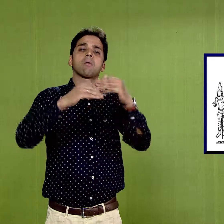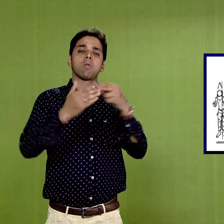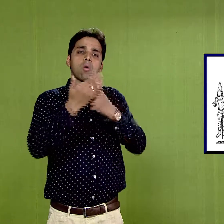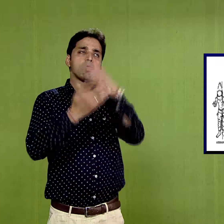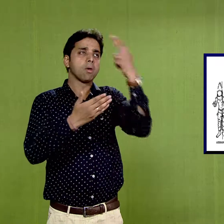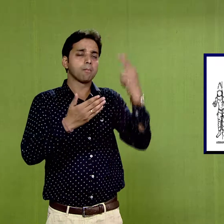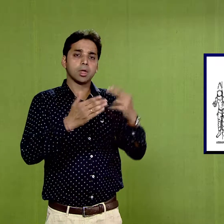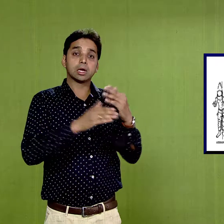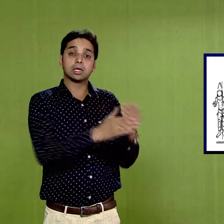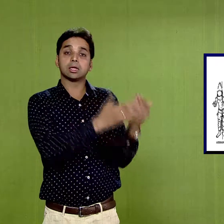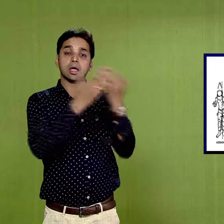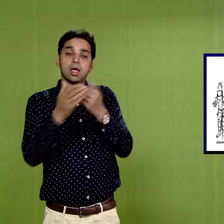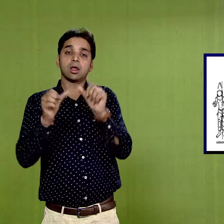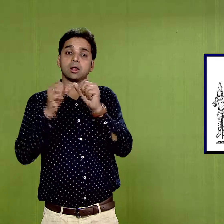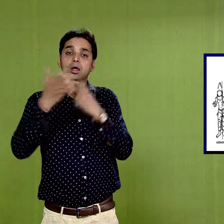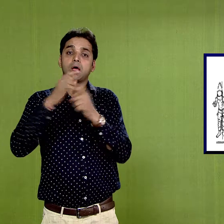arts in India.